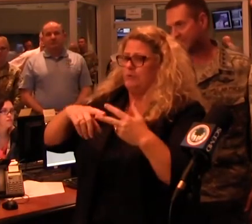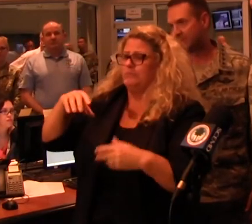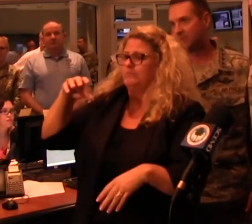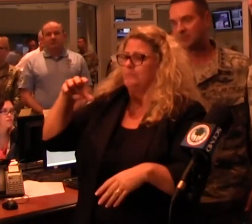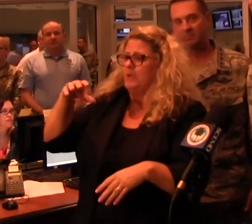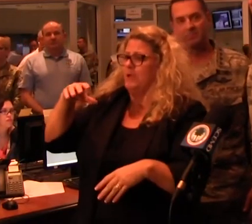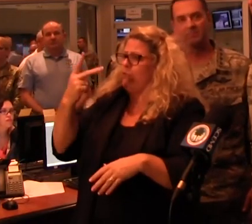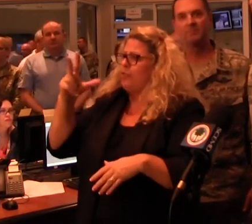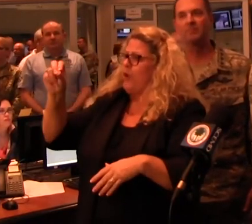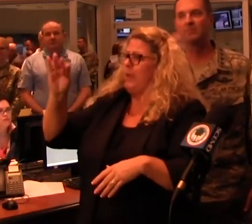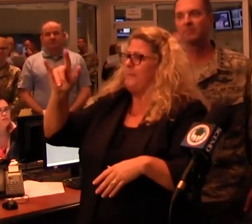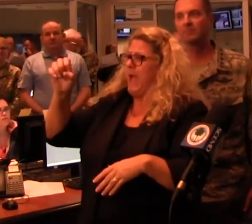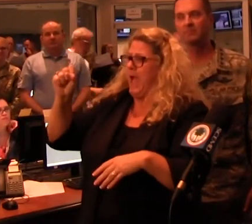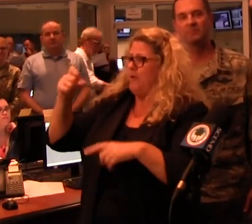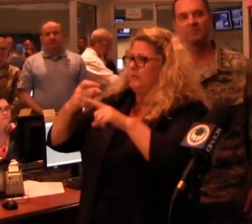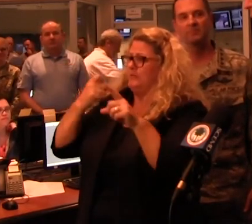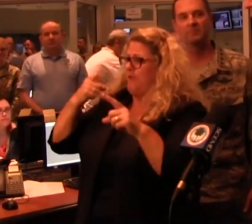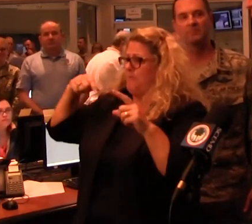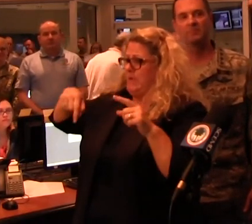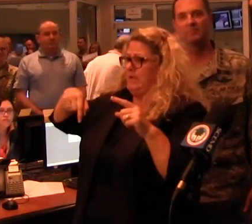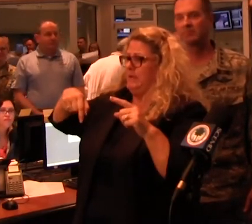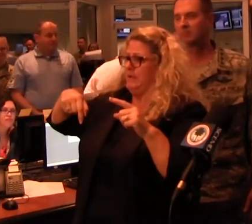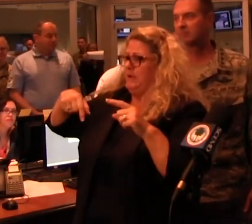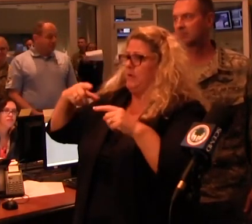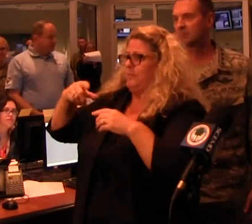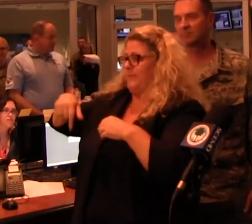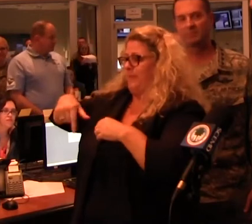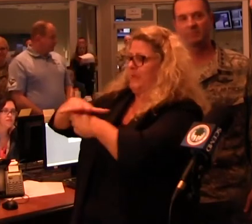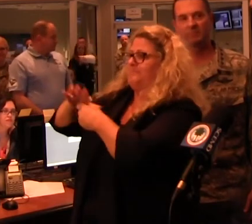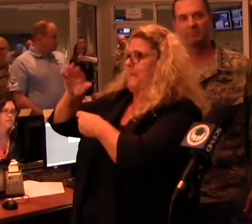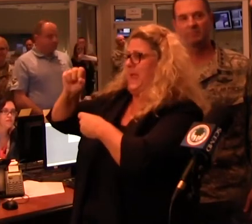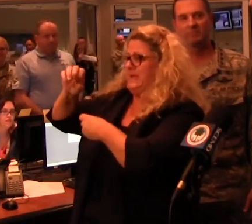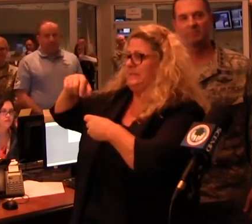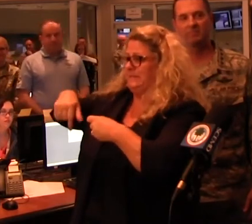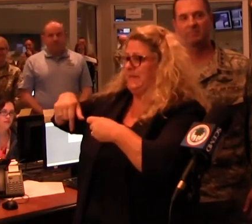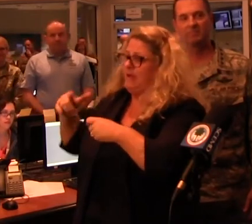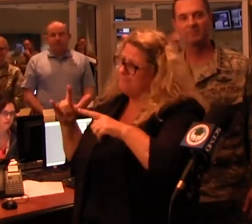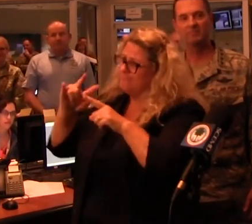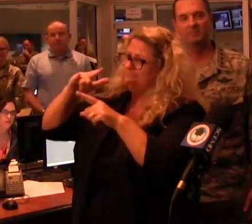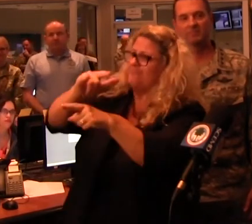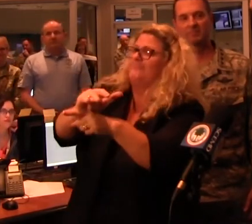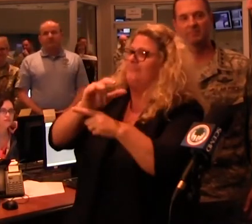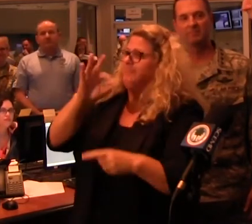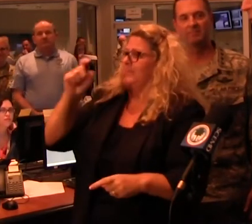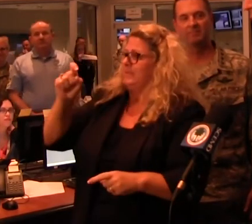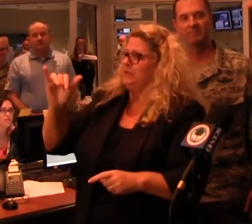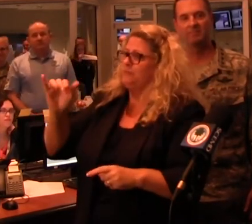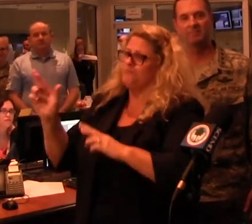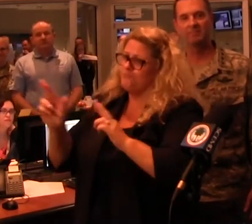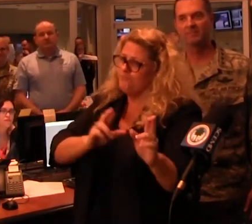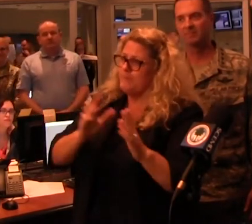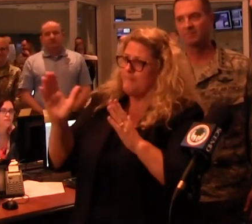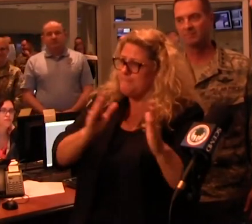miles off the coast, able to fly operations of both heavy lift helicopters, MV-22s, and are loaded, ready to be prepared for